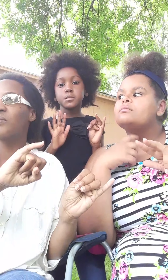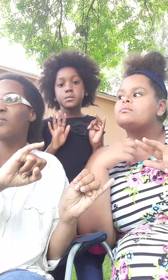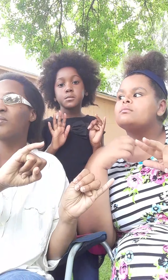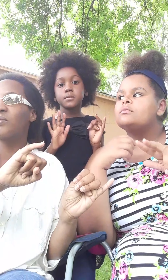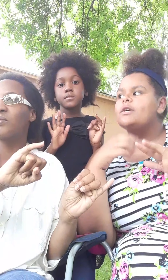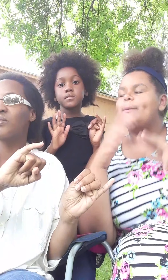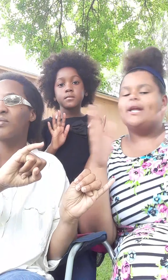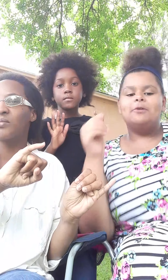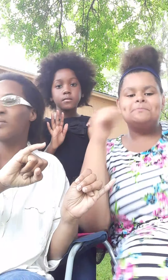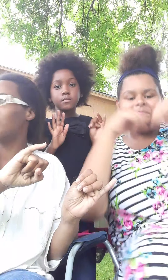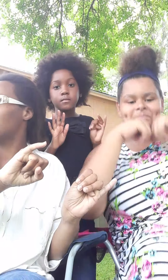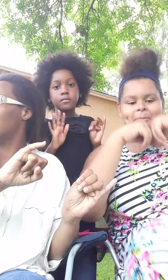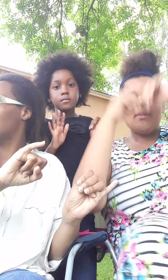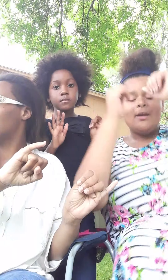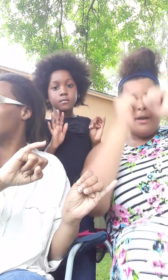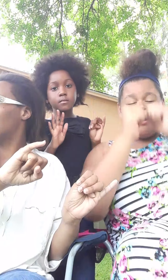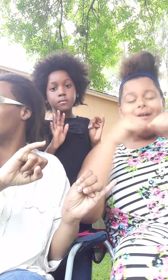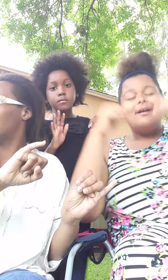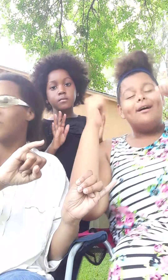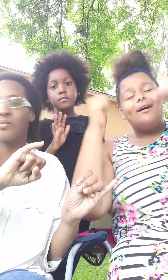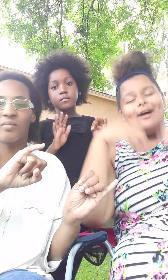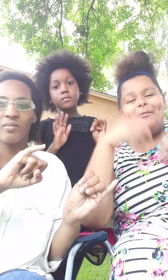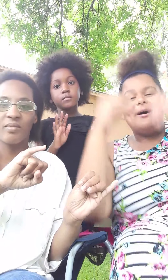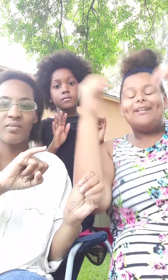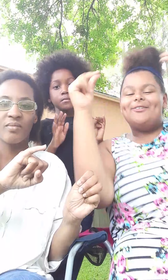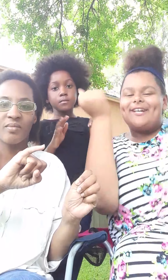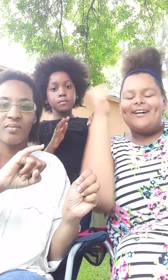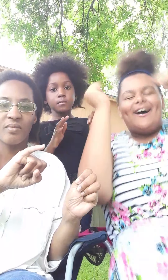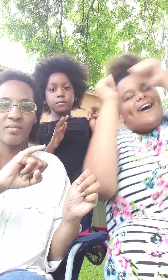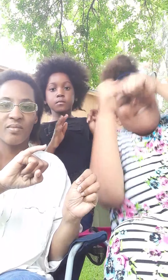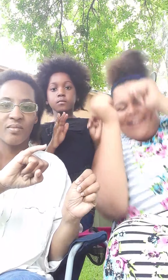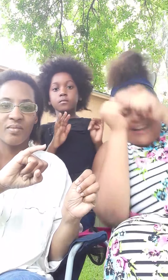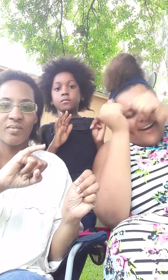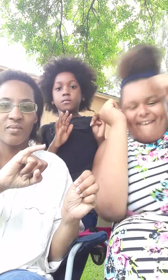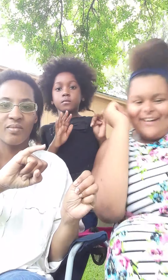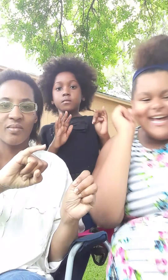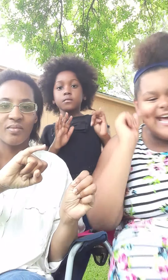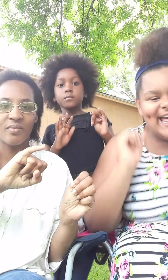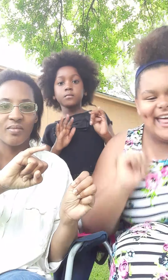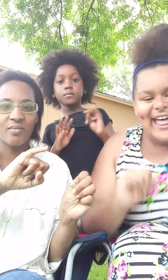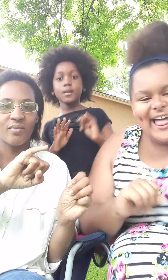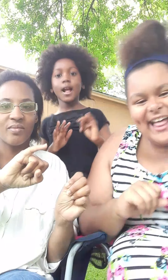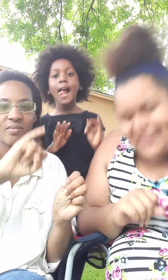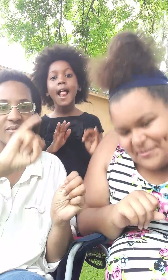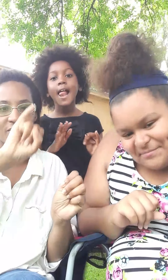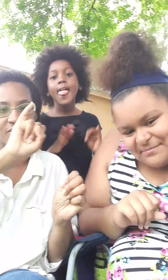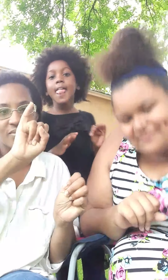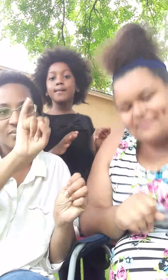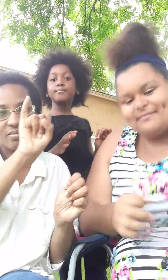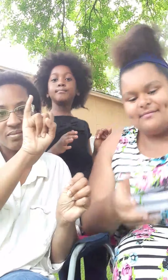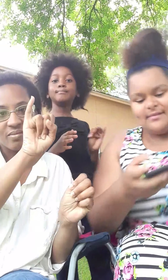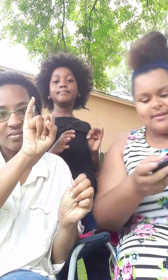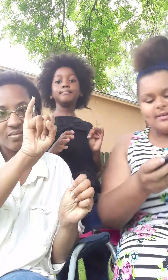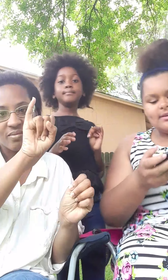Shmurted TV Here go Oh Arana we can go We can go Fuck with us And then we tweet Bro